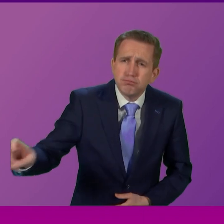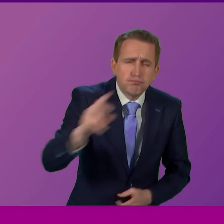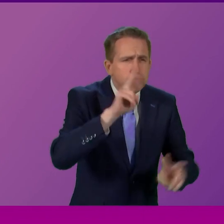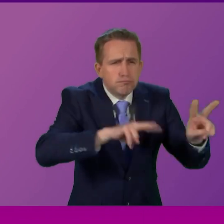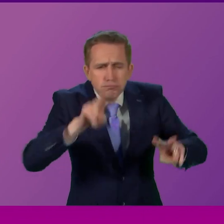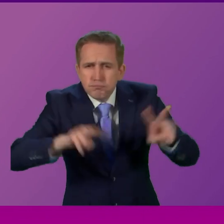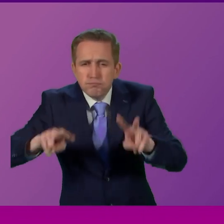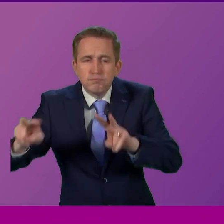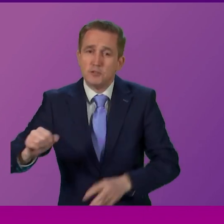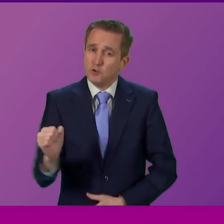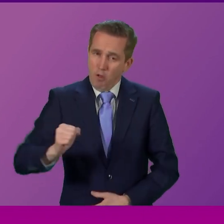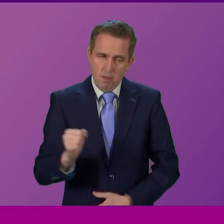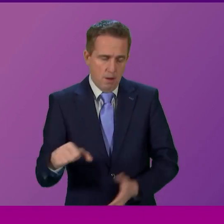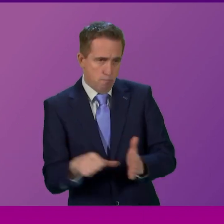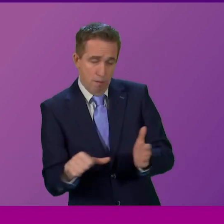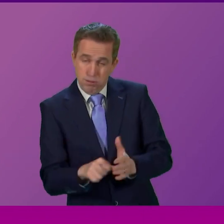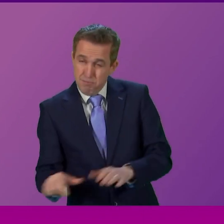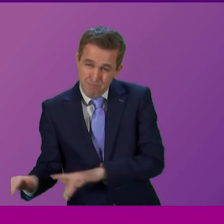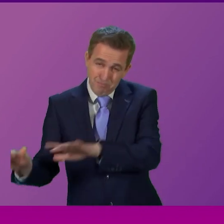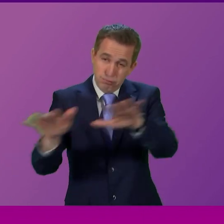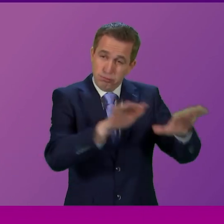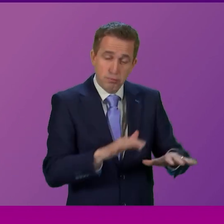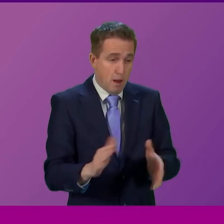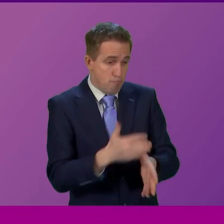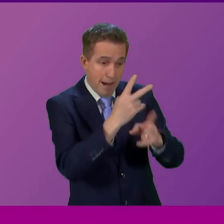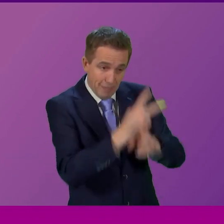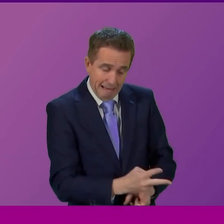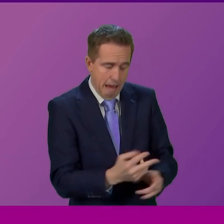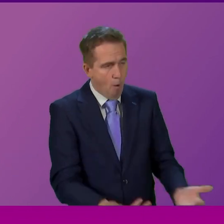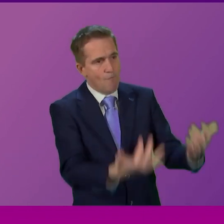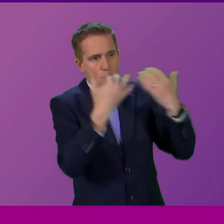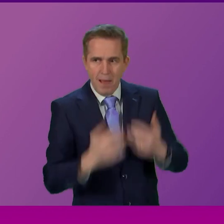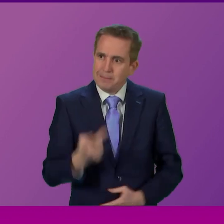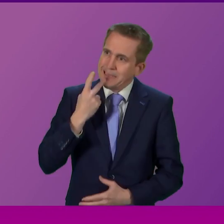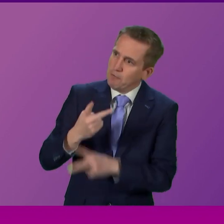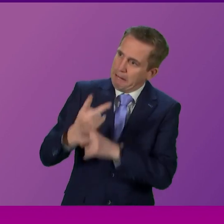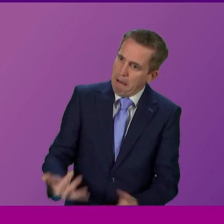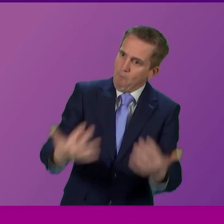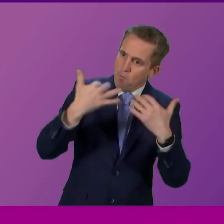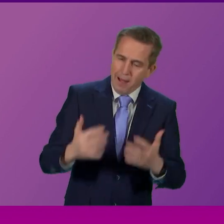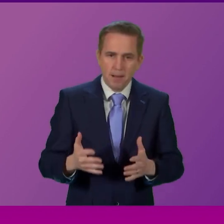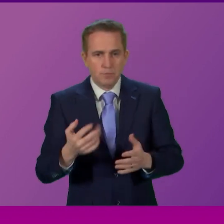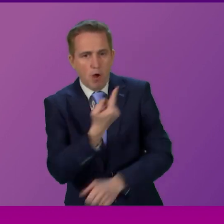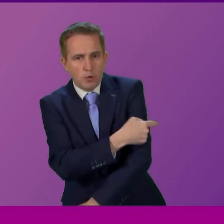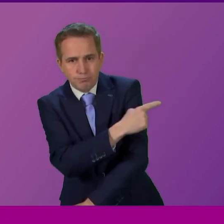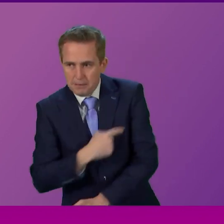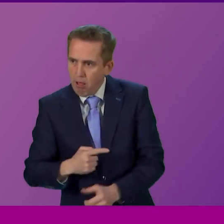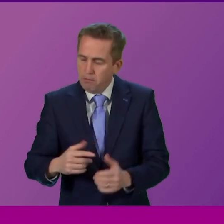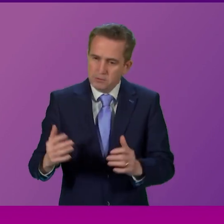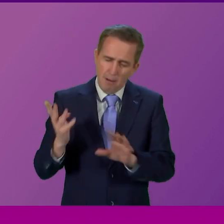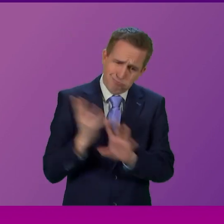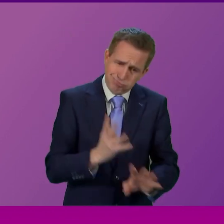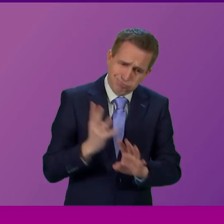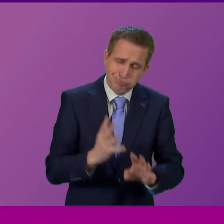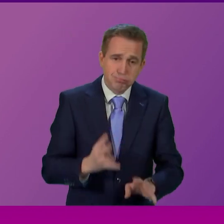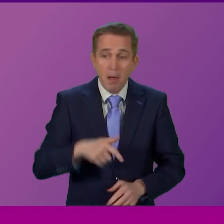the problems are similar everywhere. Primary care overwhelmed, secondary care, hospitals overwhelmed, patients scared of going to